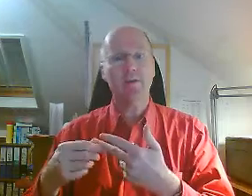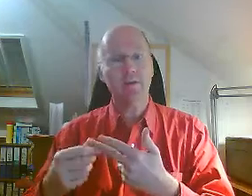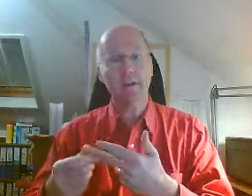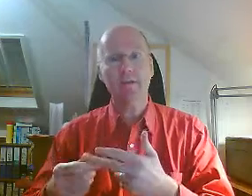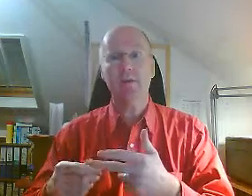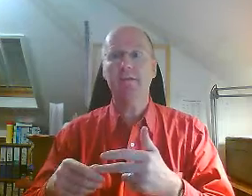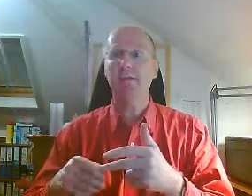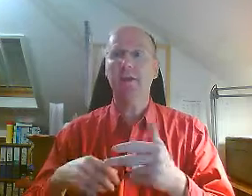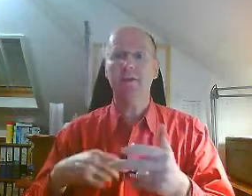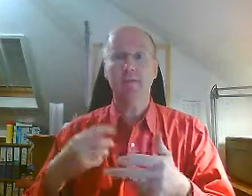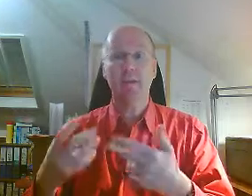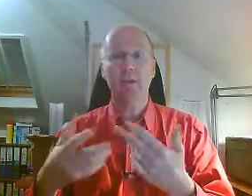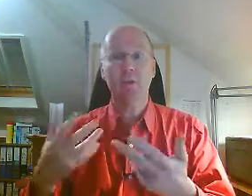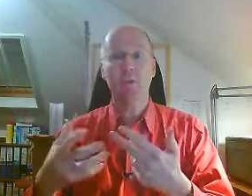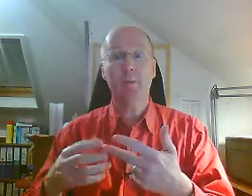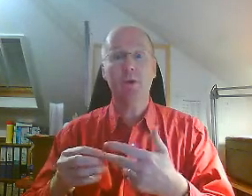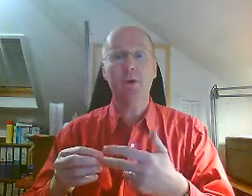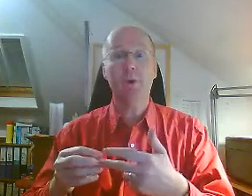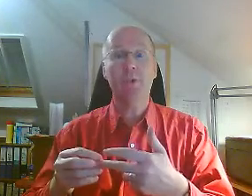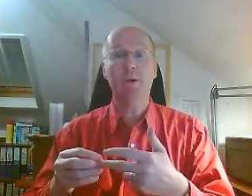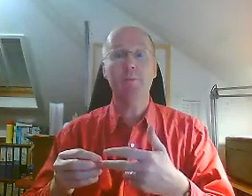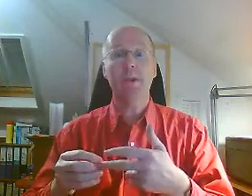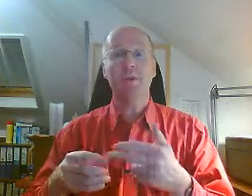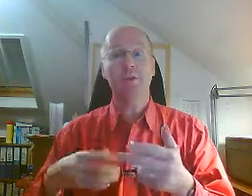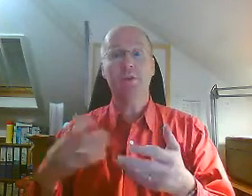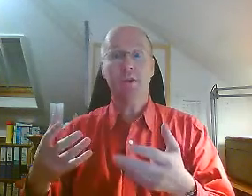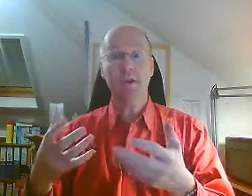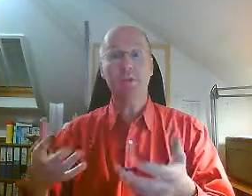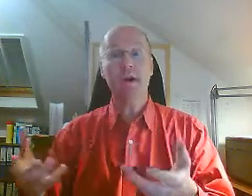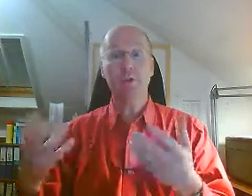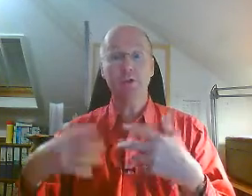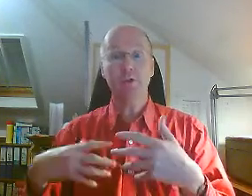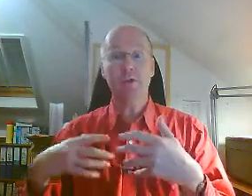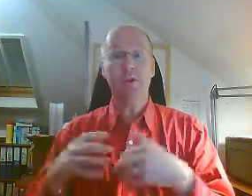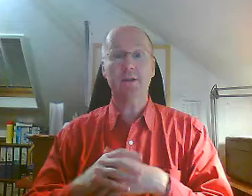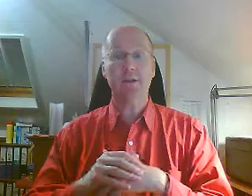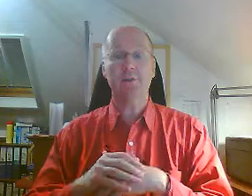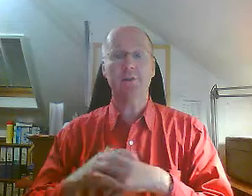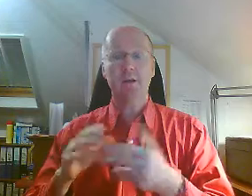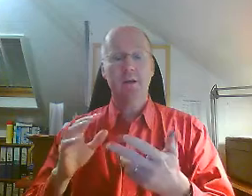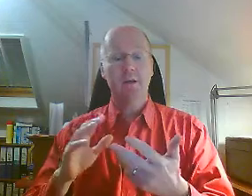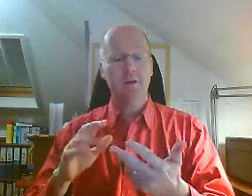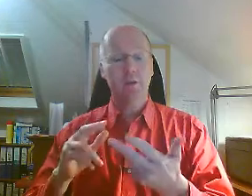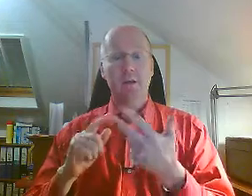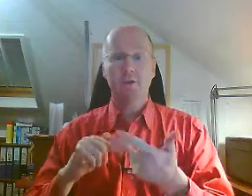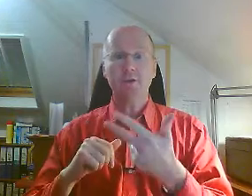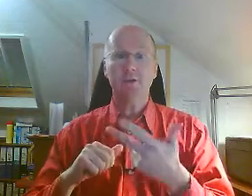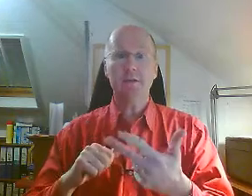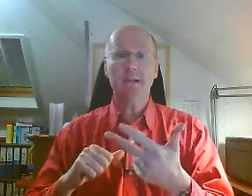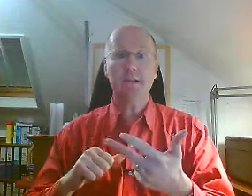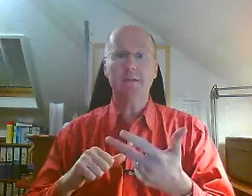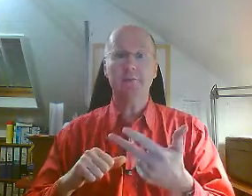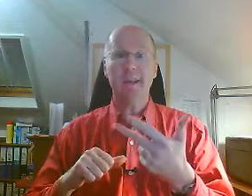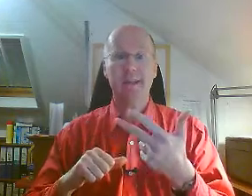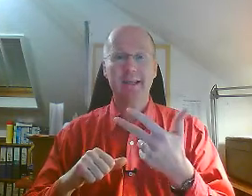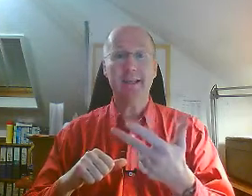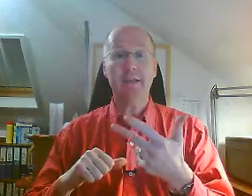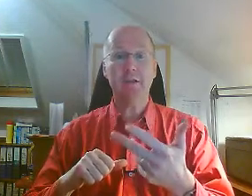making sure they've got the information, building some rapport with them so that they might want to join our team. So those three things are the key